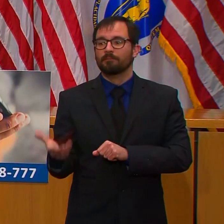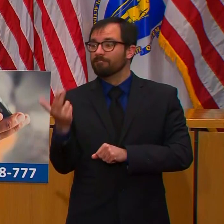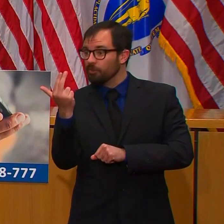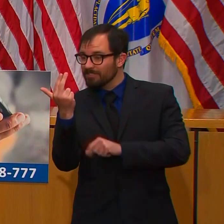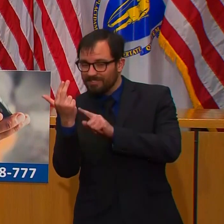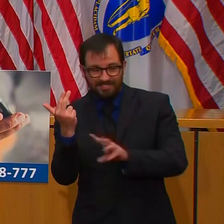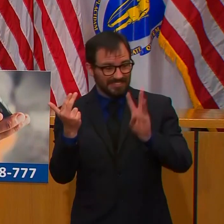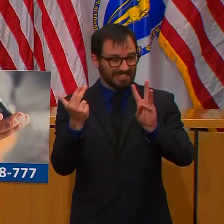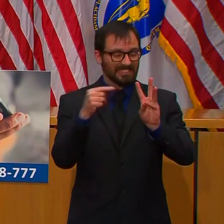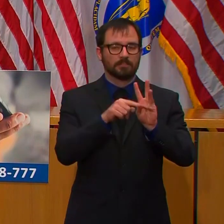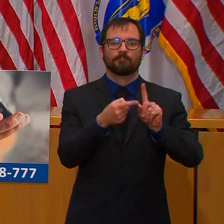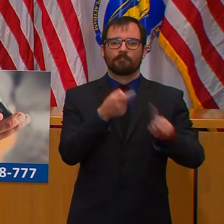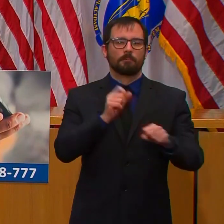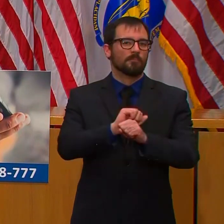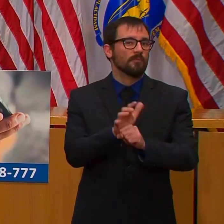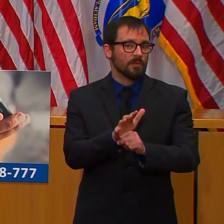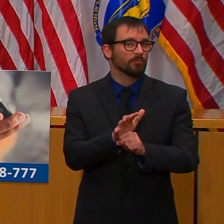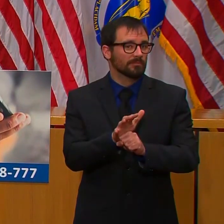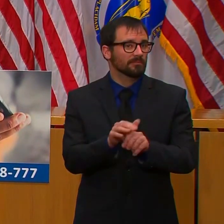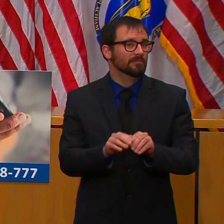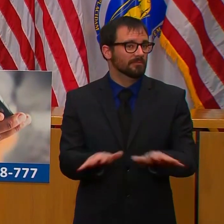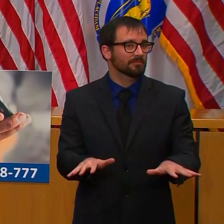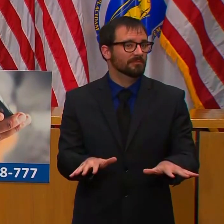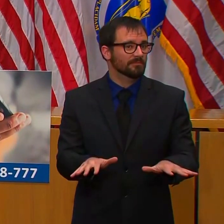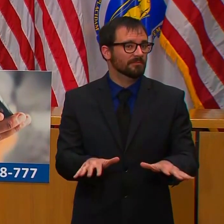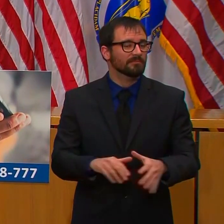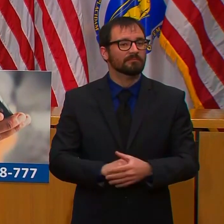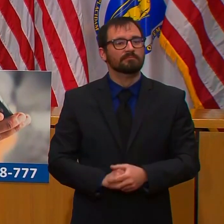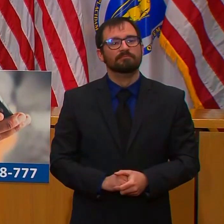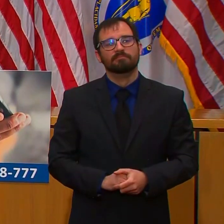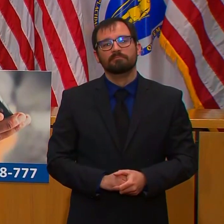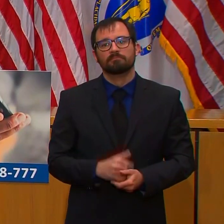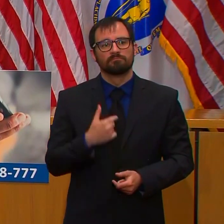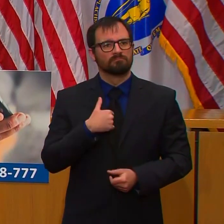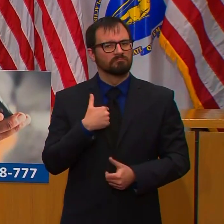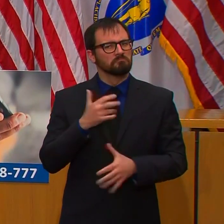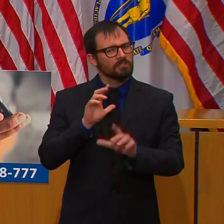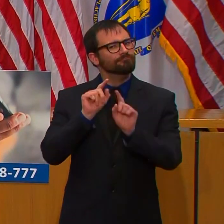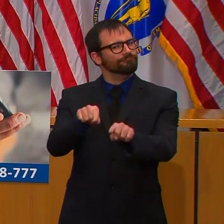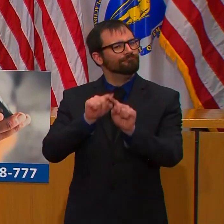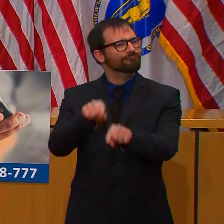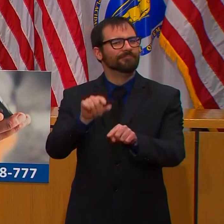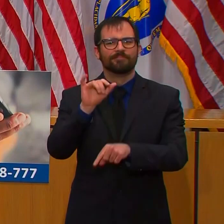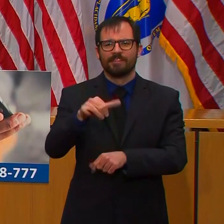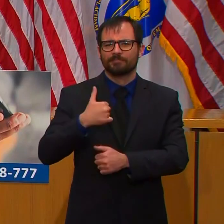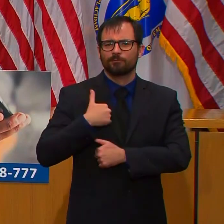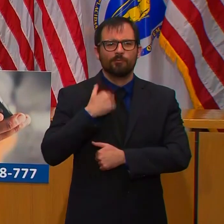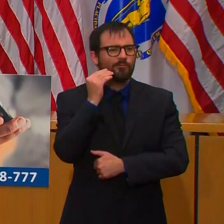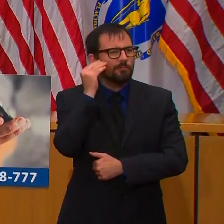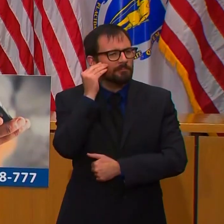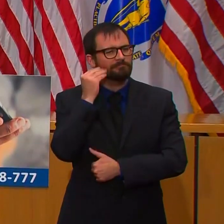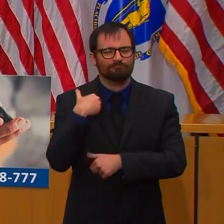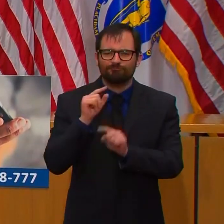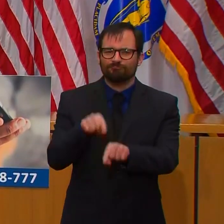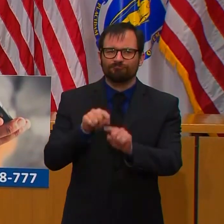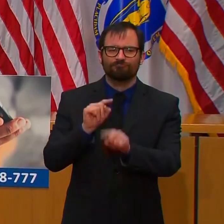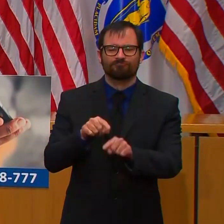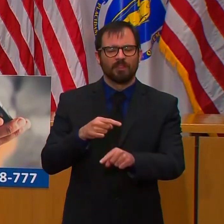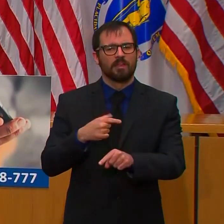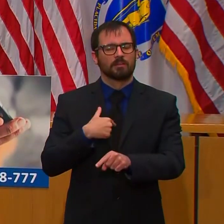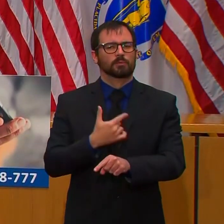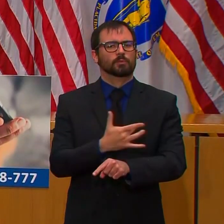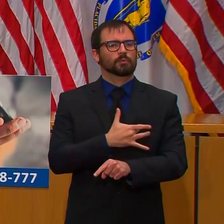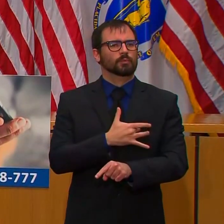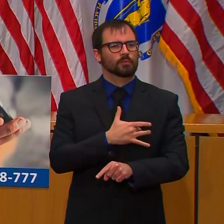As someone who has visited this amazing place on multiple occasions and found it to be a source